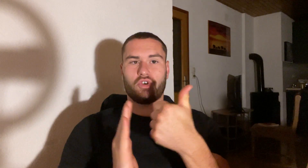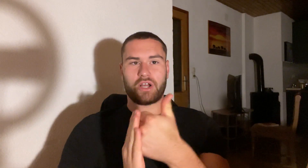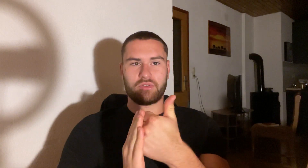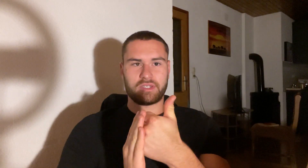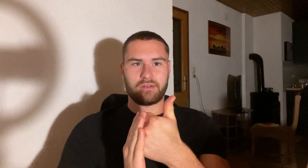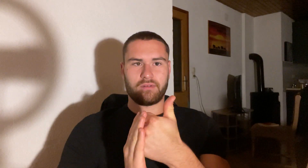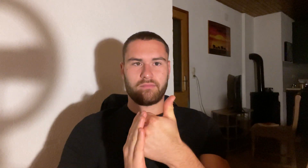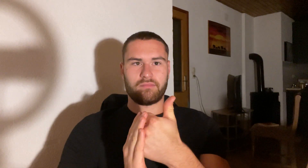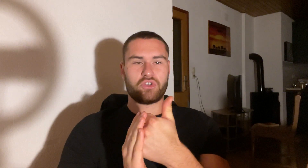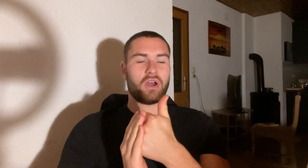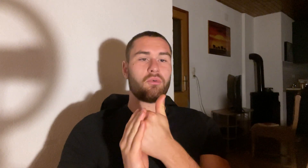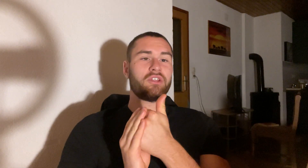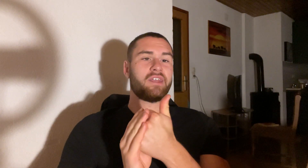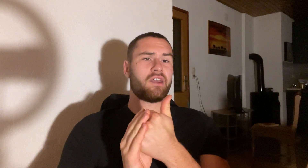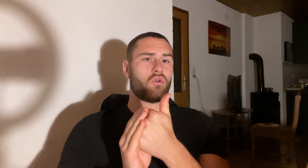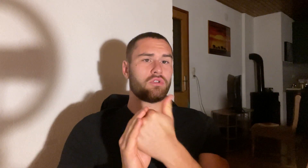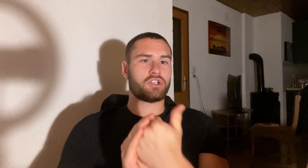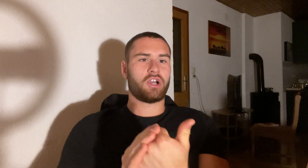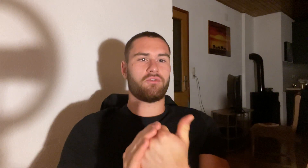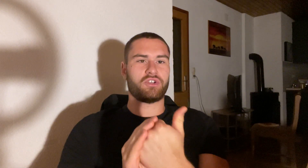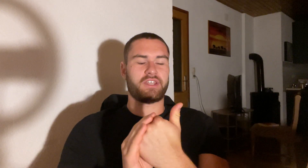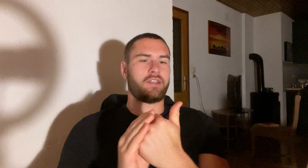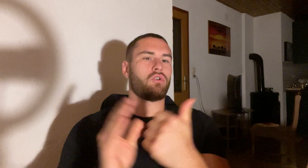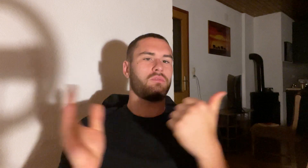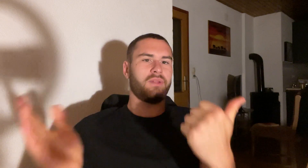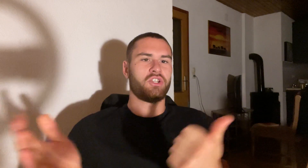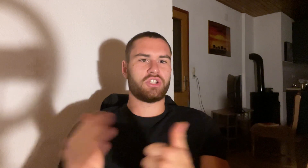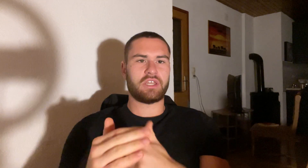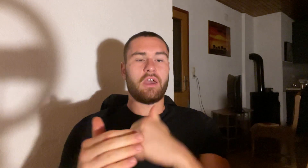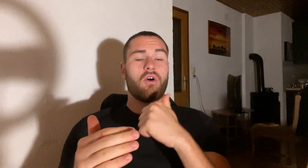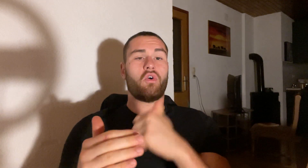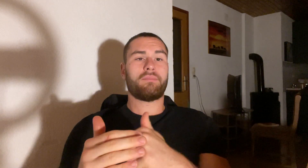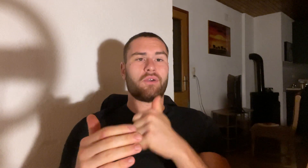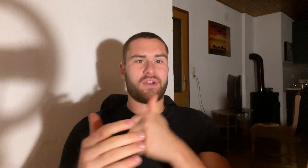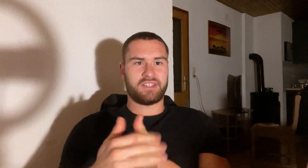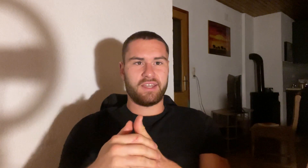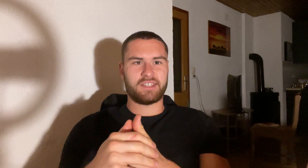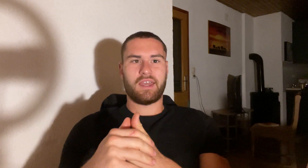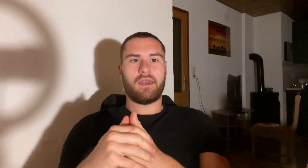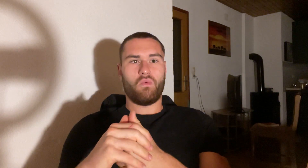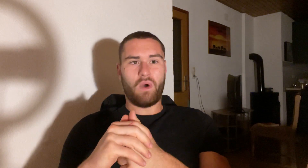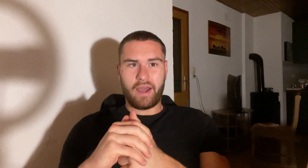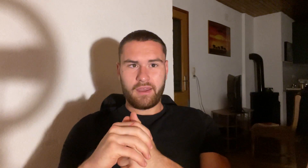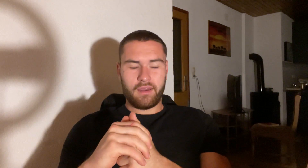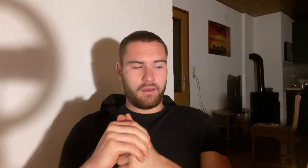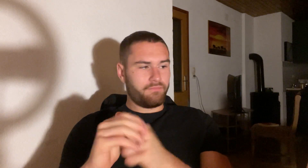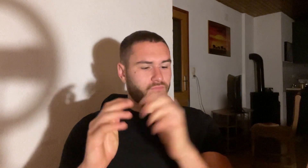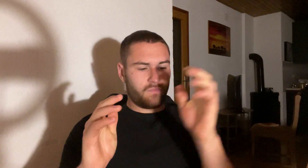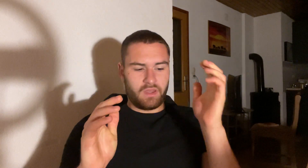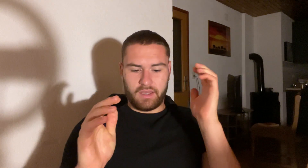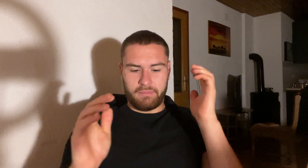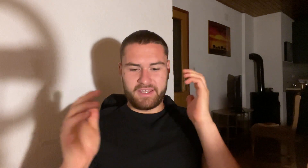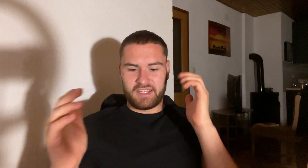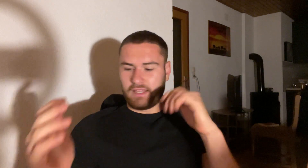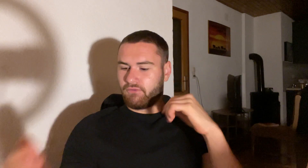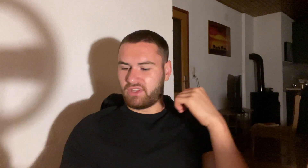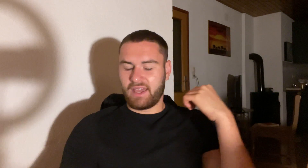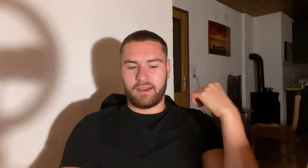workouts so I'm only taking cold showers and cold plunges on my rest days why basically if you take